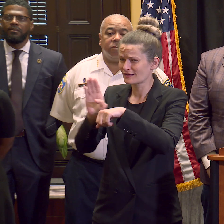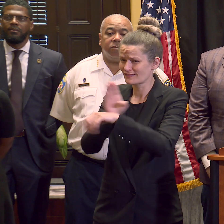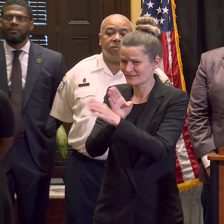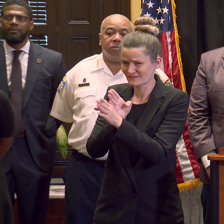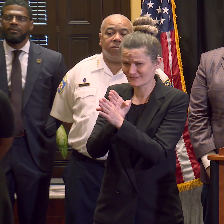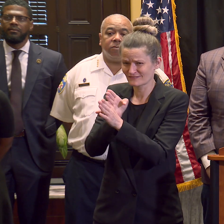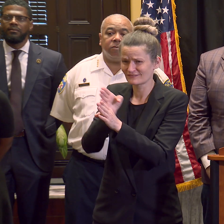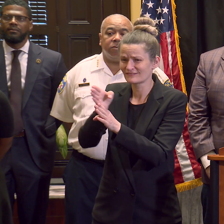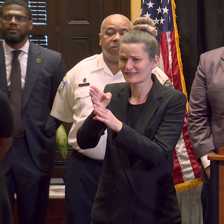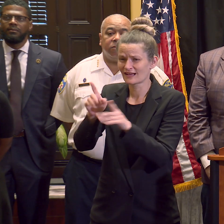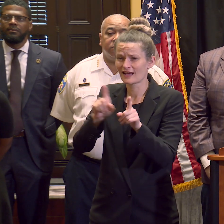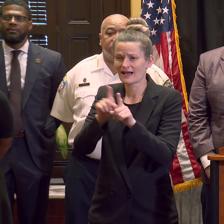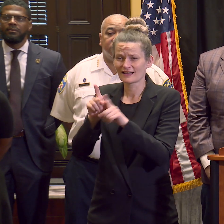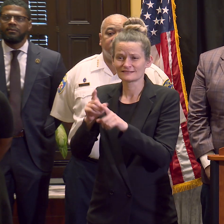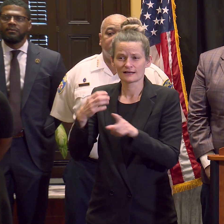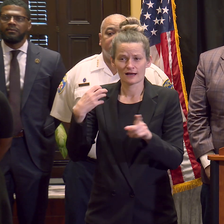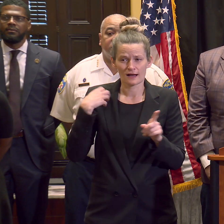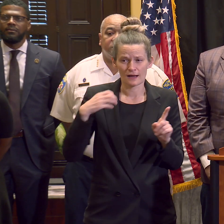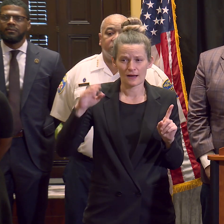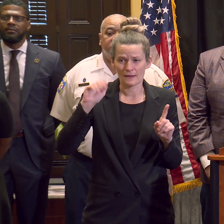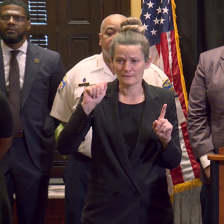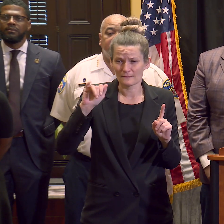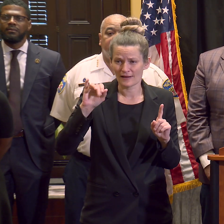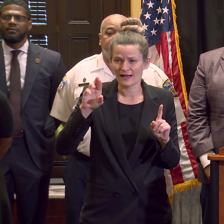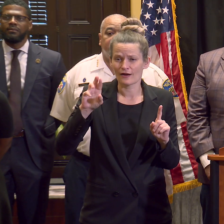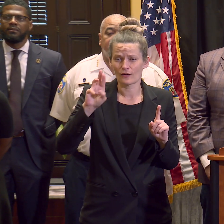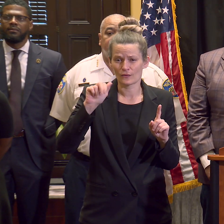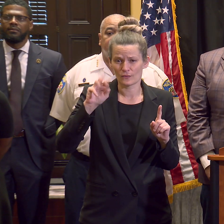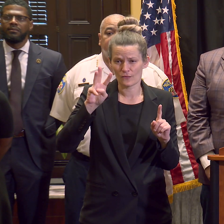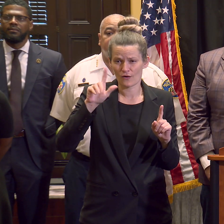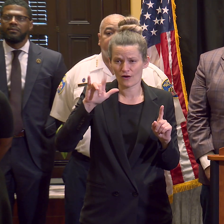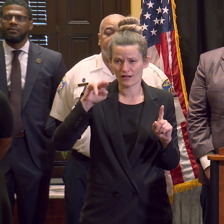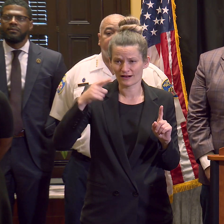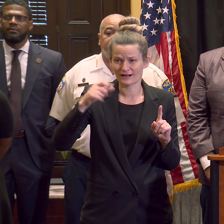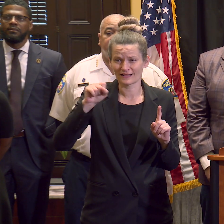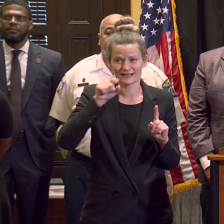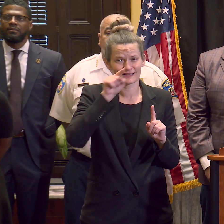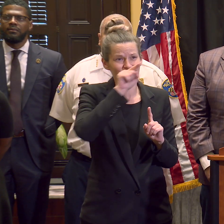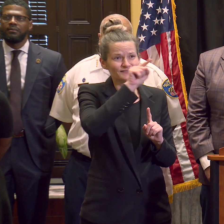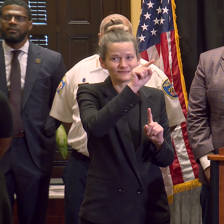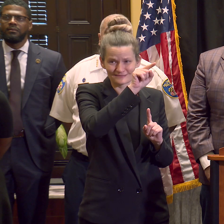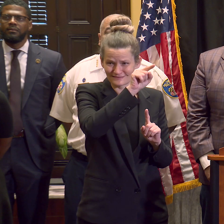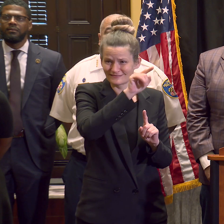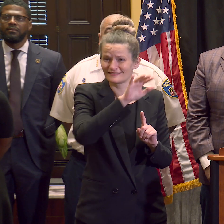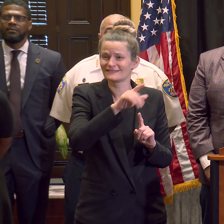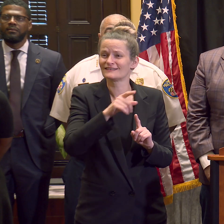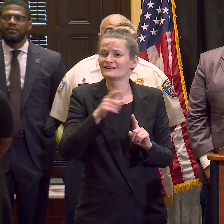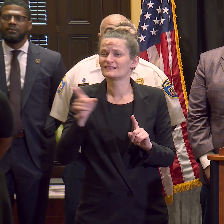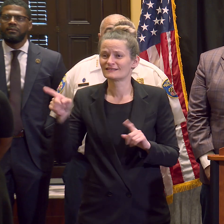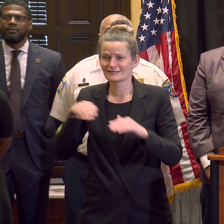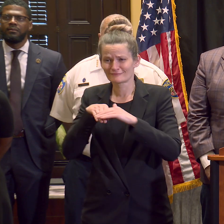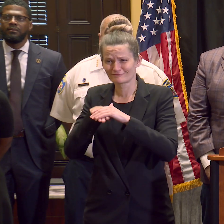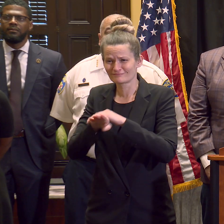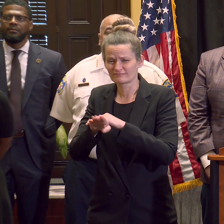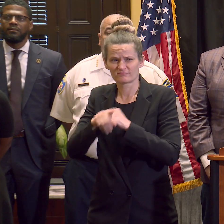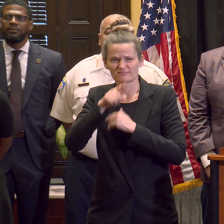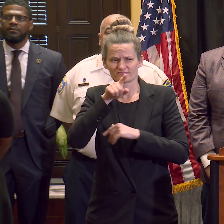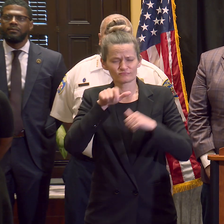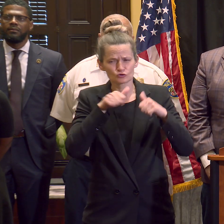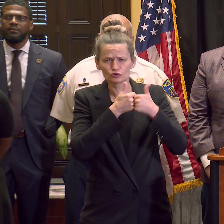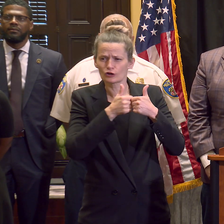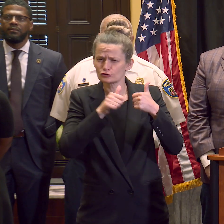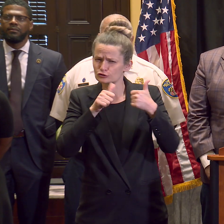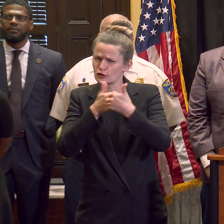with a deep understanding of the unique challenges we face in Baltimore when it comes to public safety. He knows what it